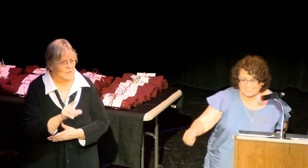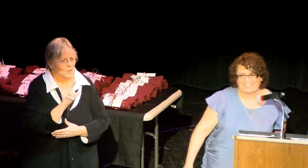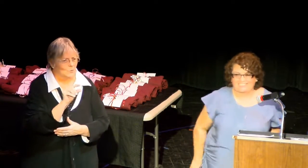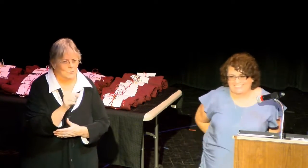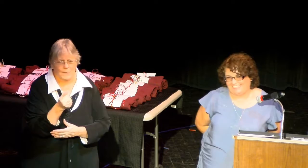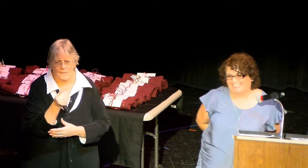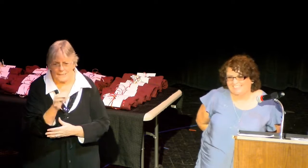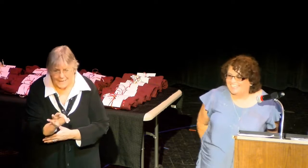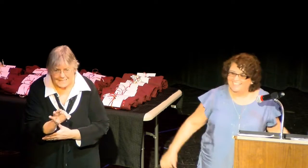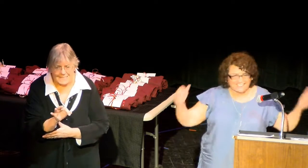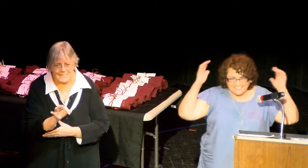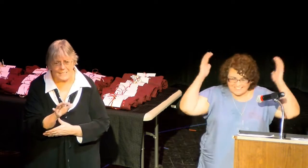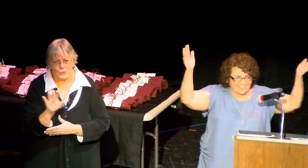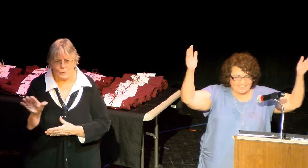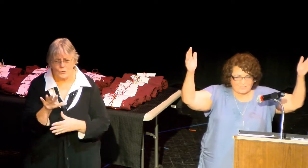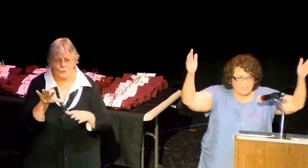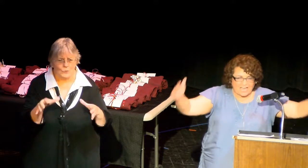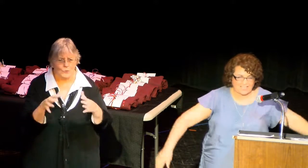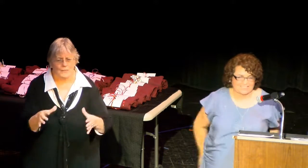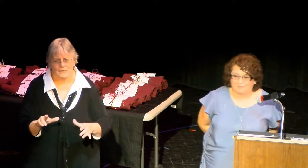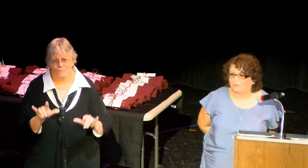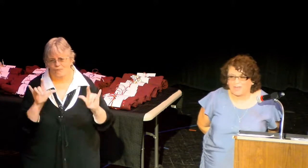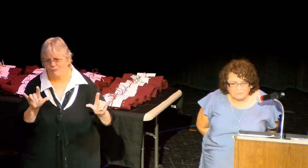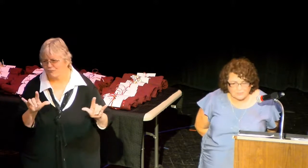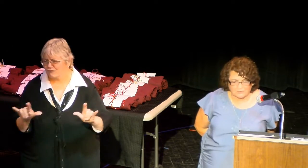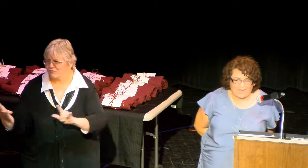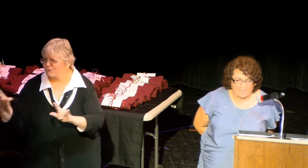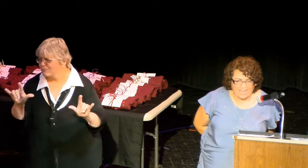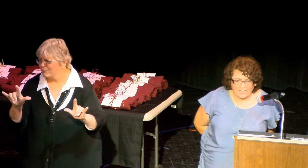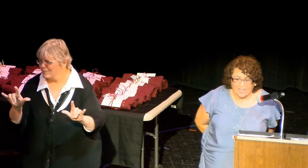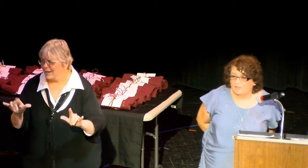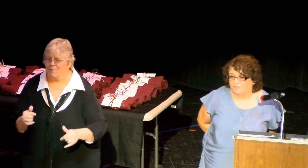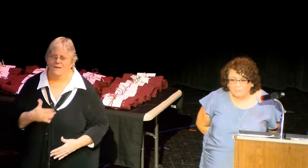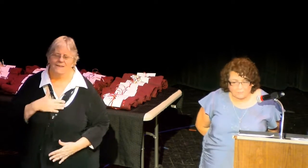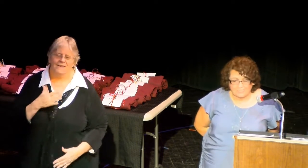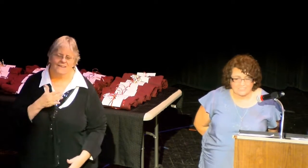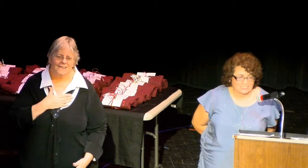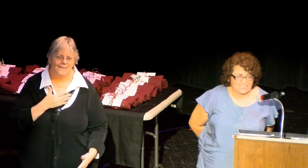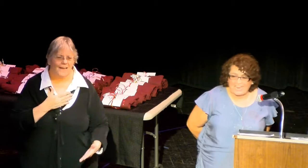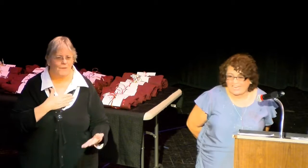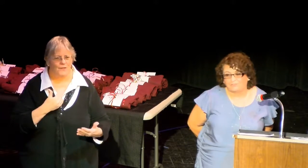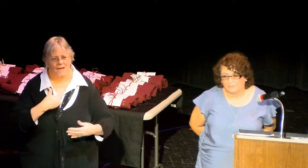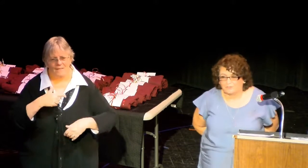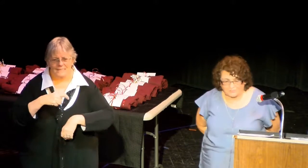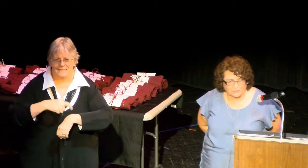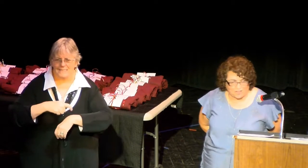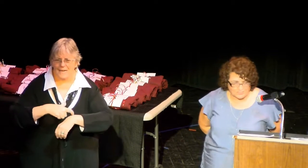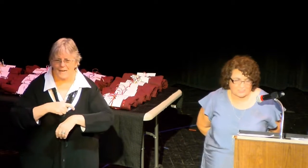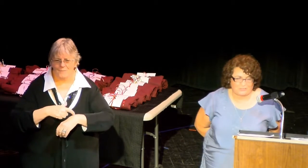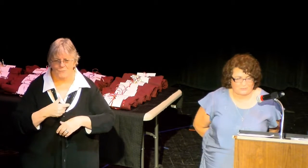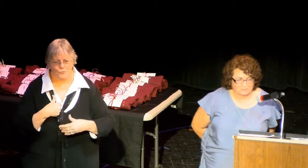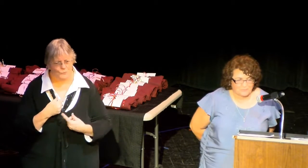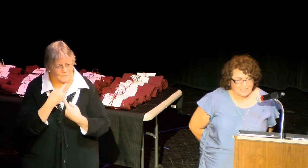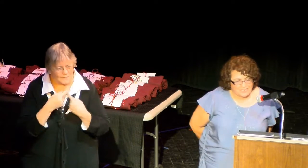2019. I love you guys. I'm grateful to have had a few moments to say a few final